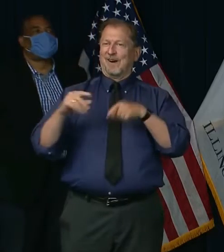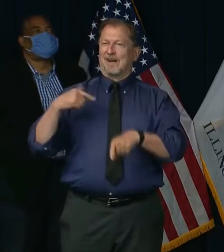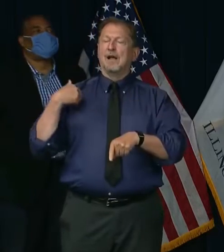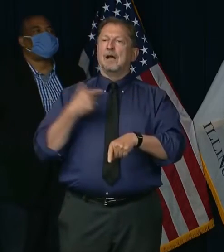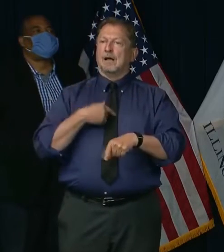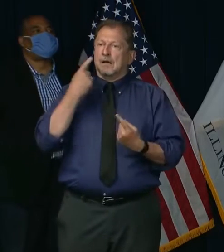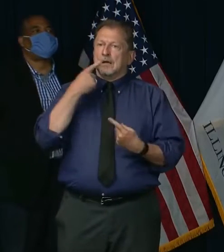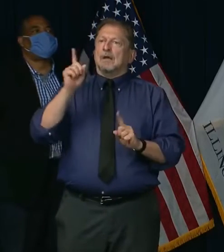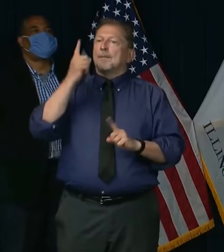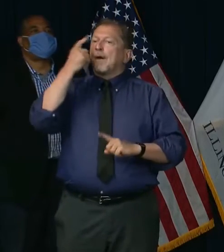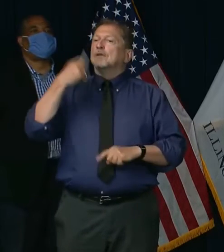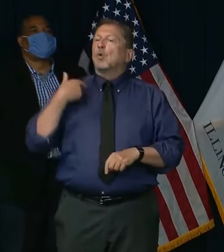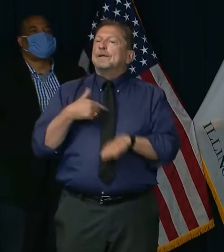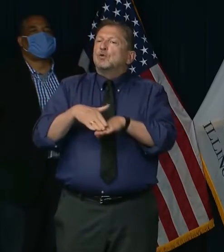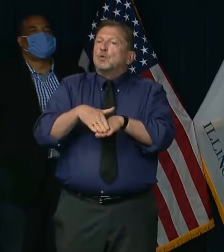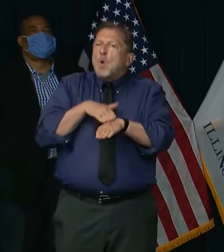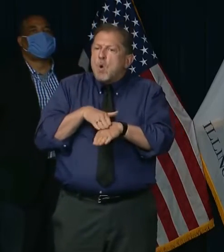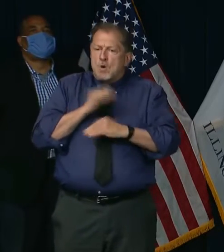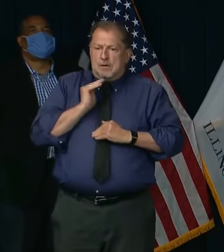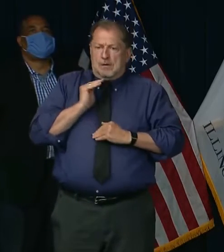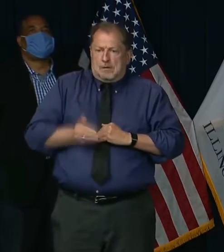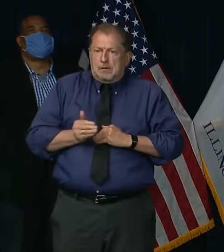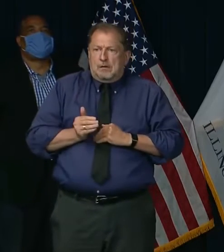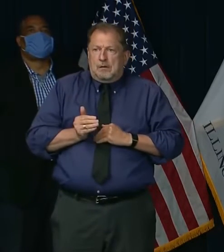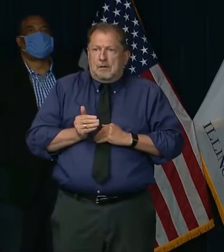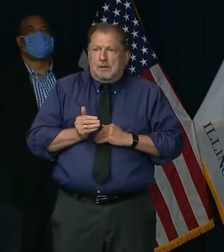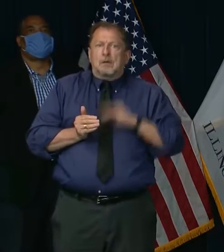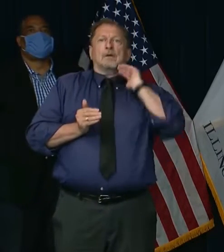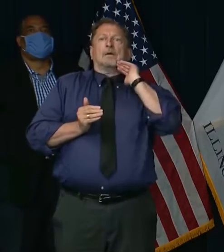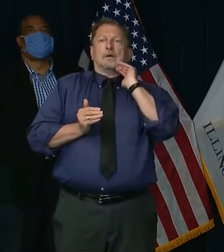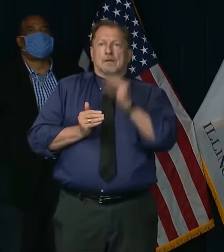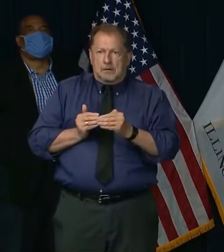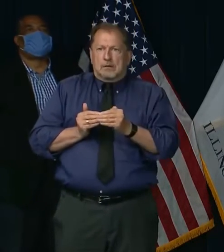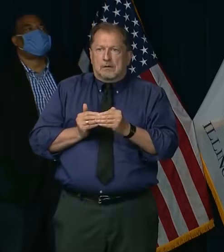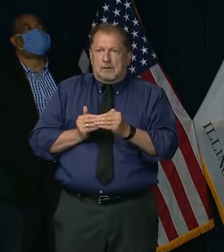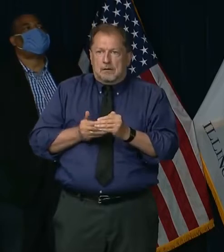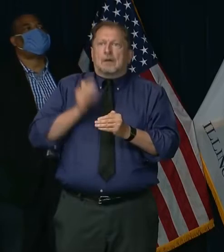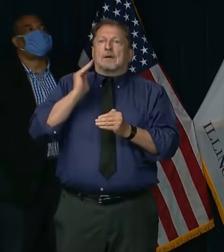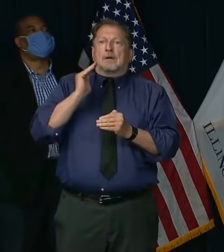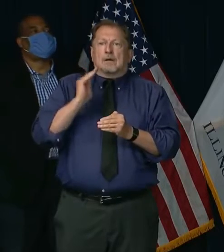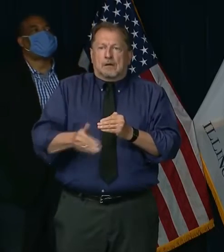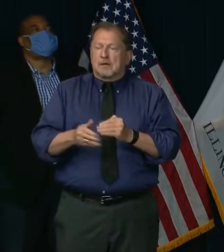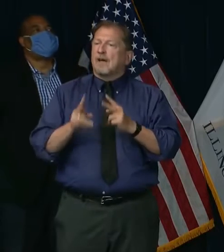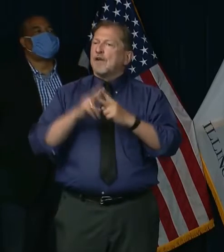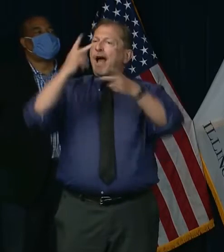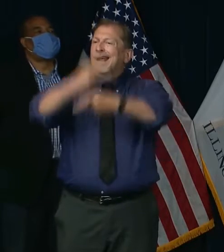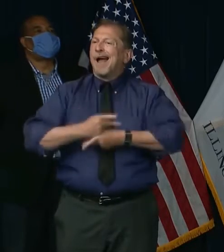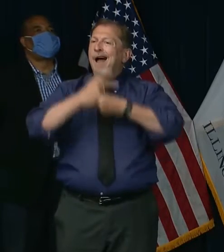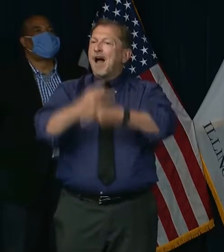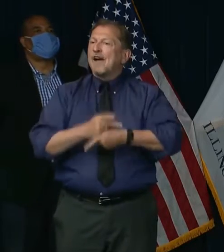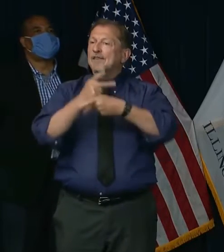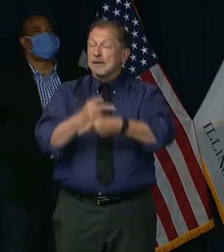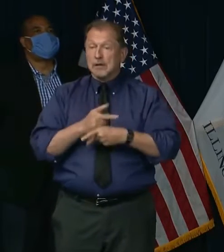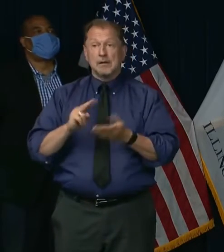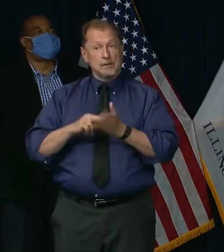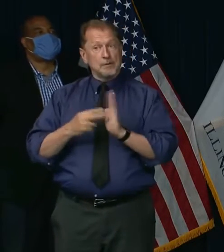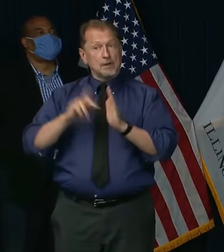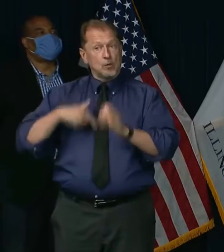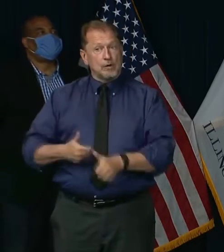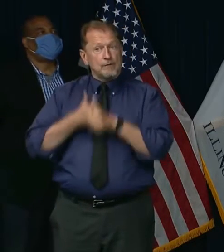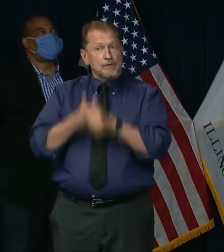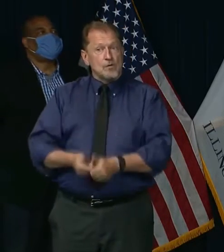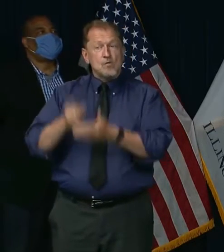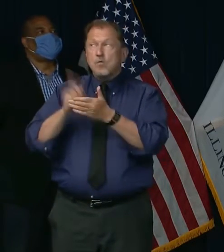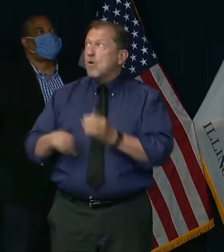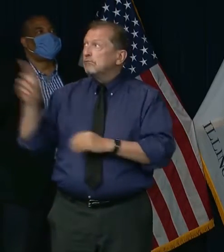have been gradually restoring business and leisure activities in a highly deliberate manner, guided by doctor's